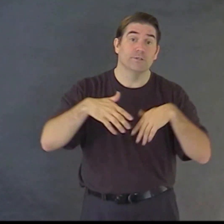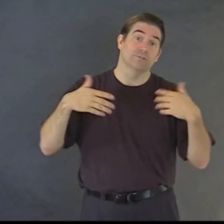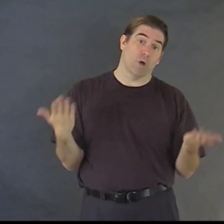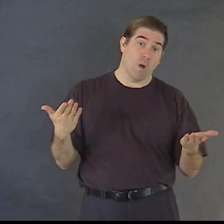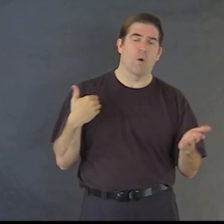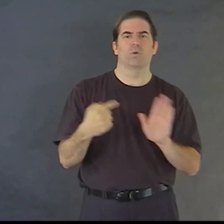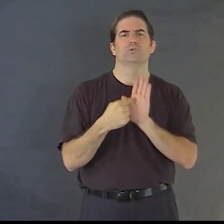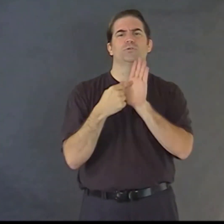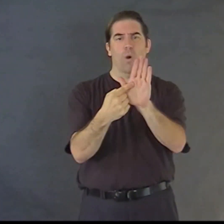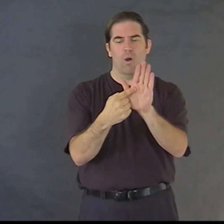itself